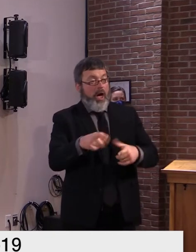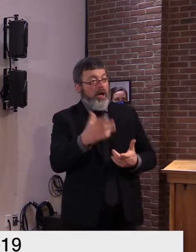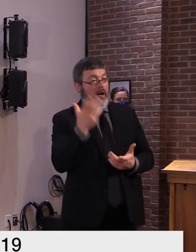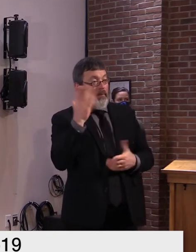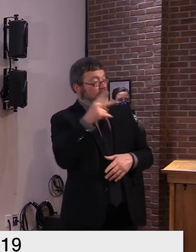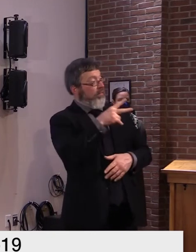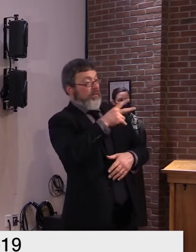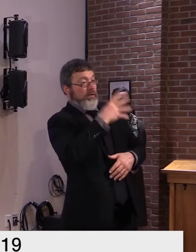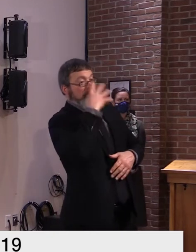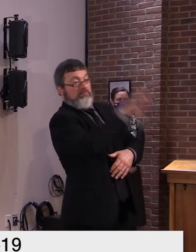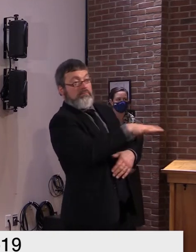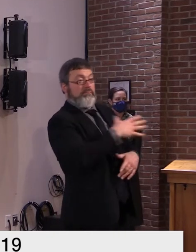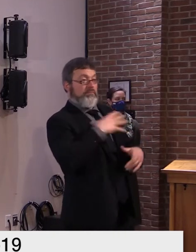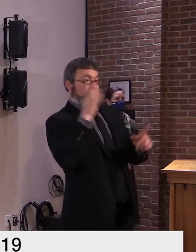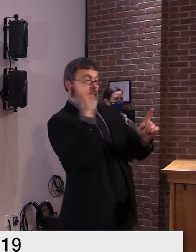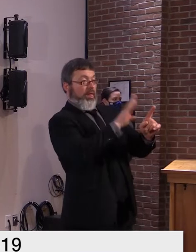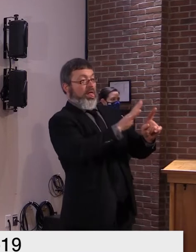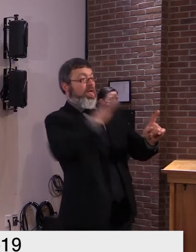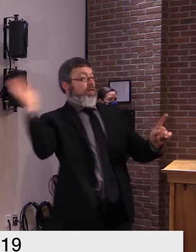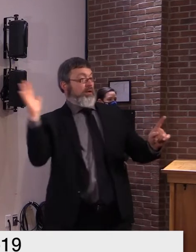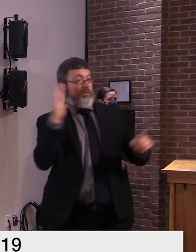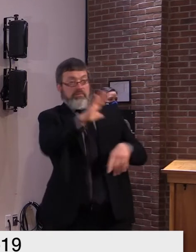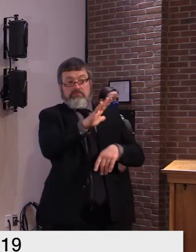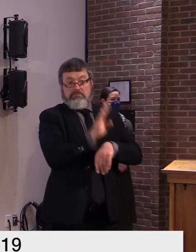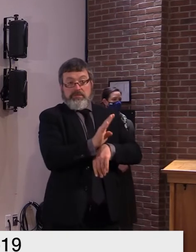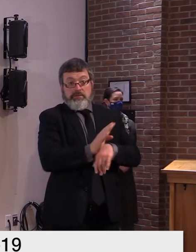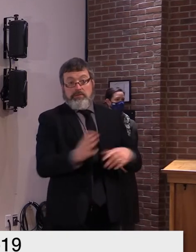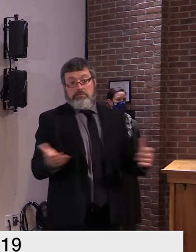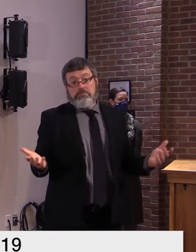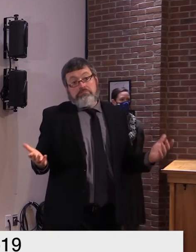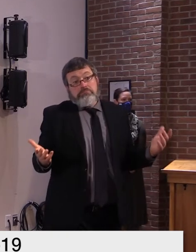commissioner shirling anything to add to that